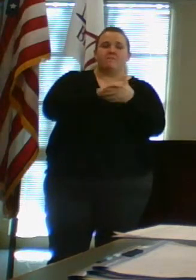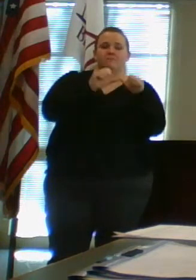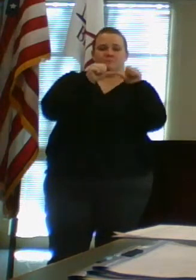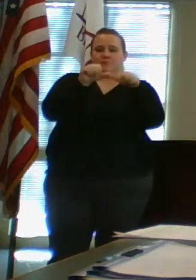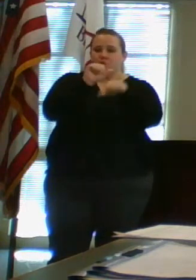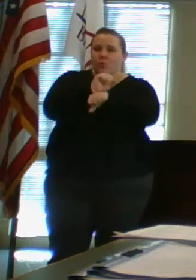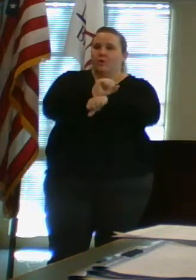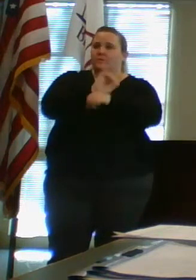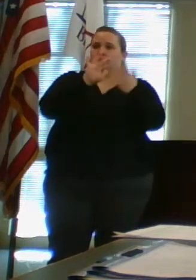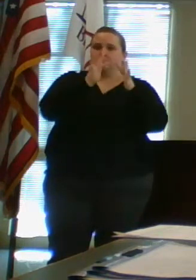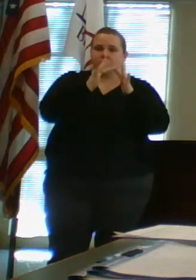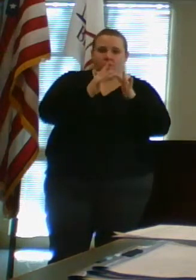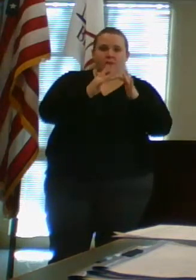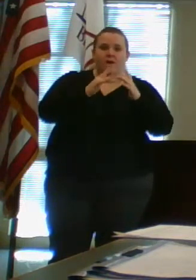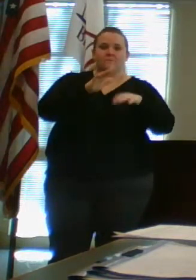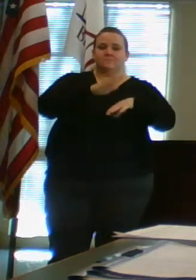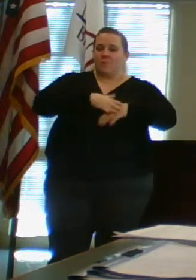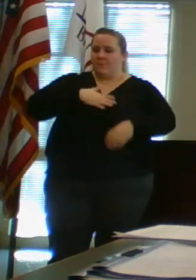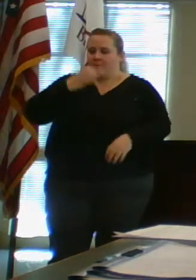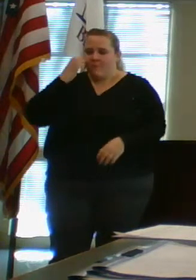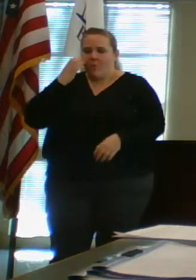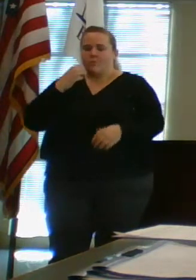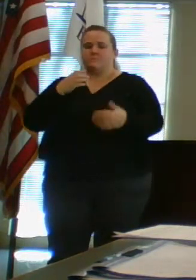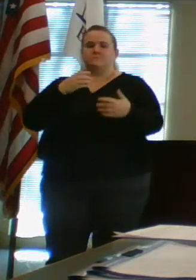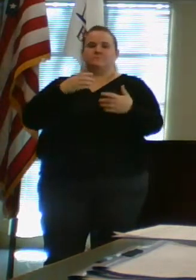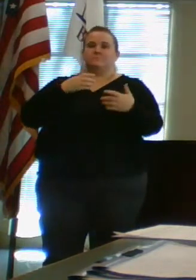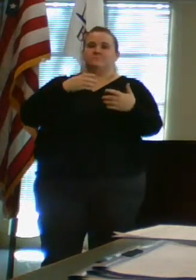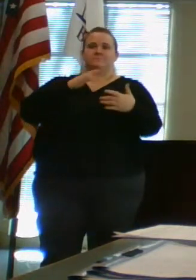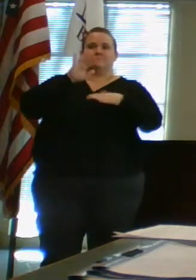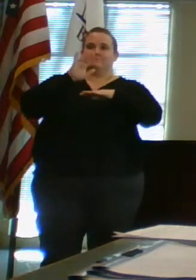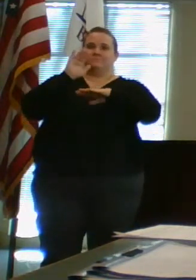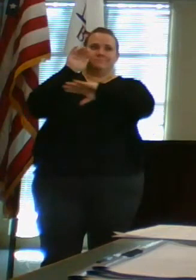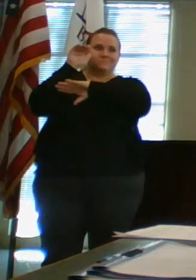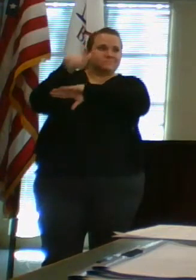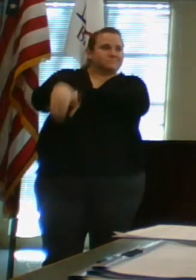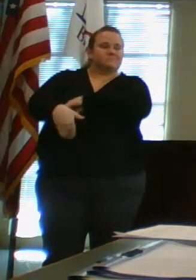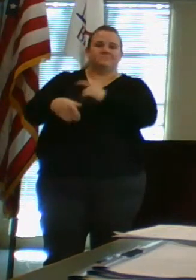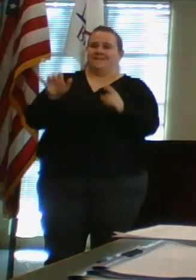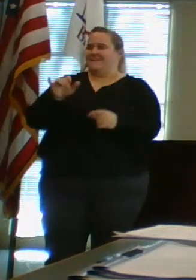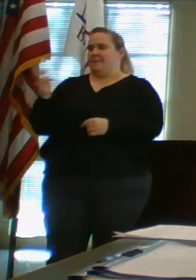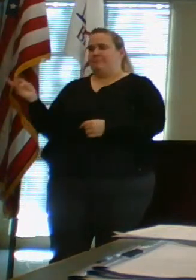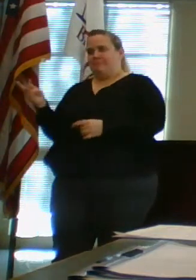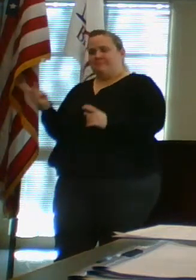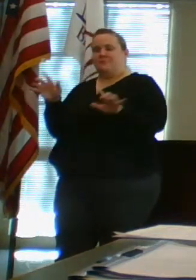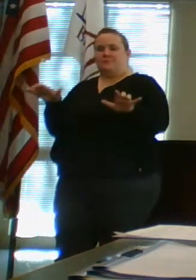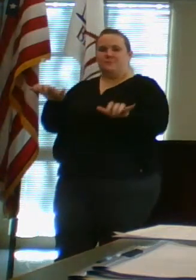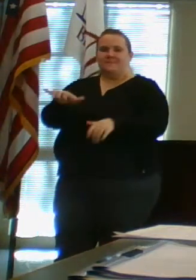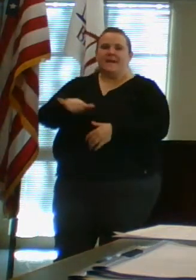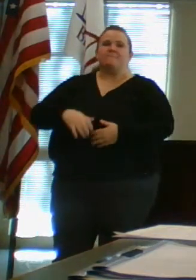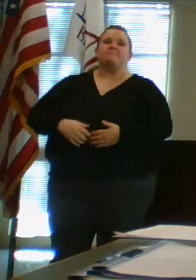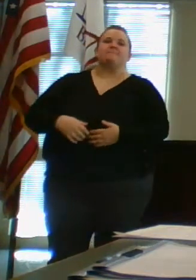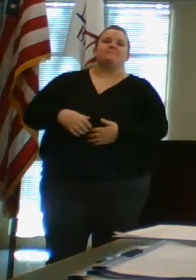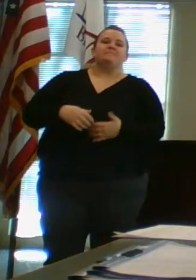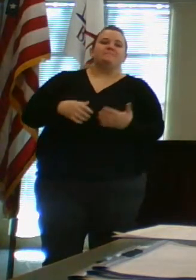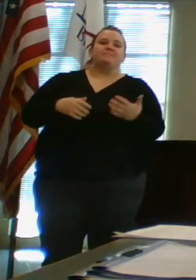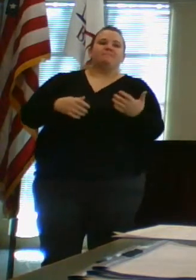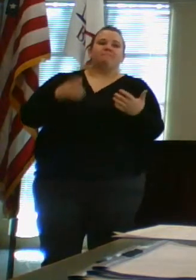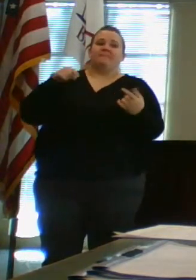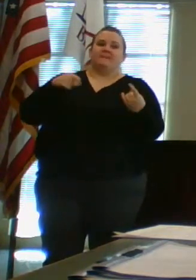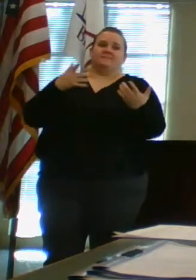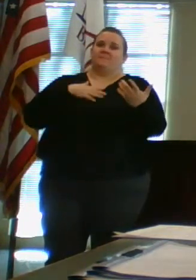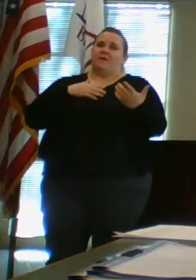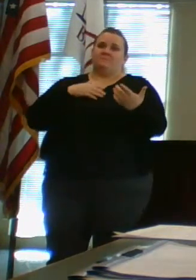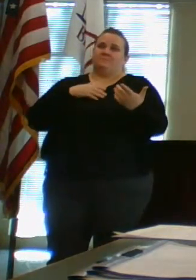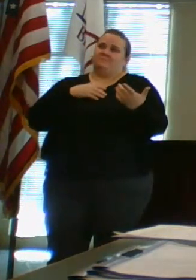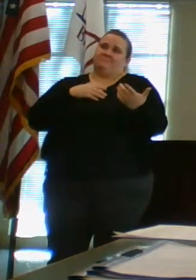continue to work online on my phone. Well into the evening, just like these two gentlemen here doing. This is at least a